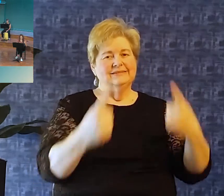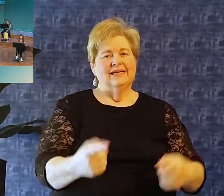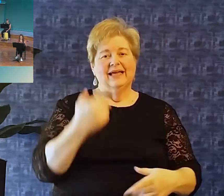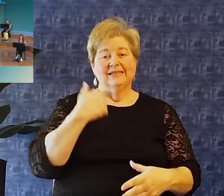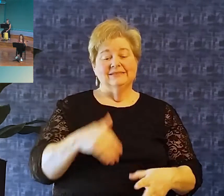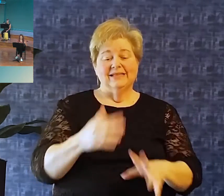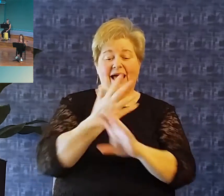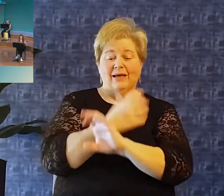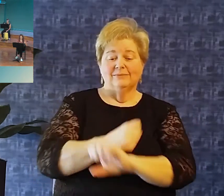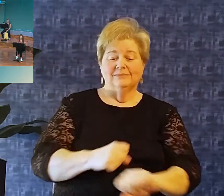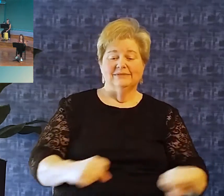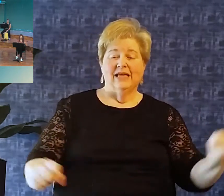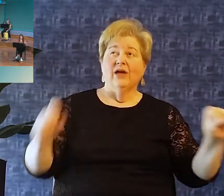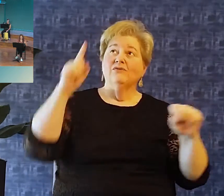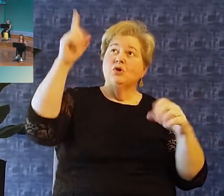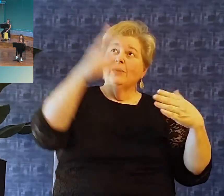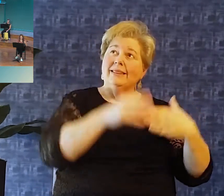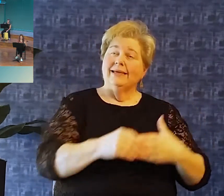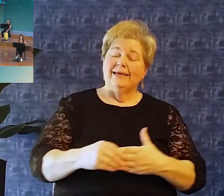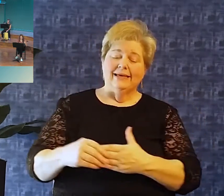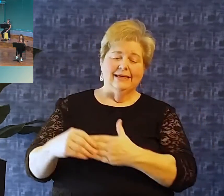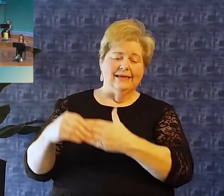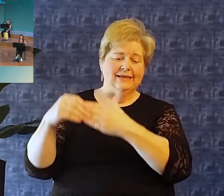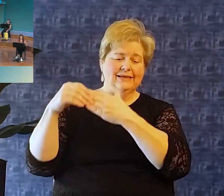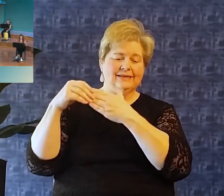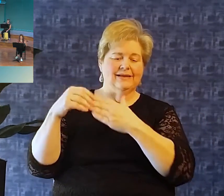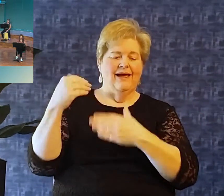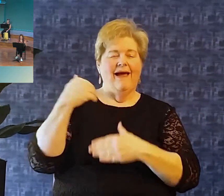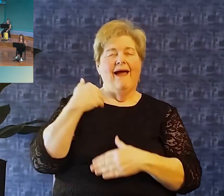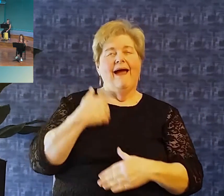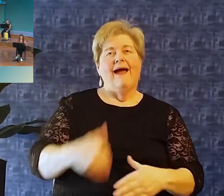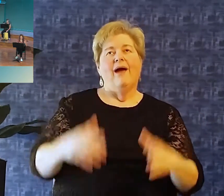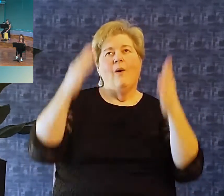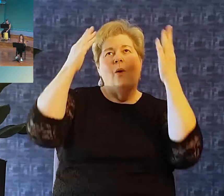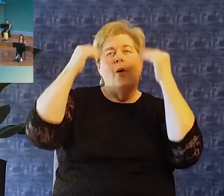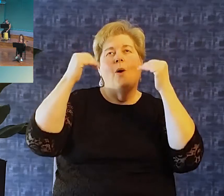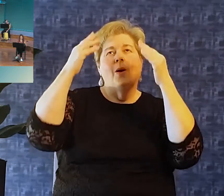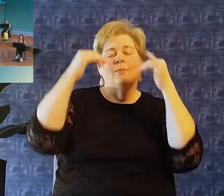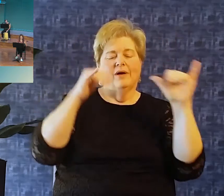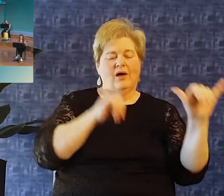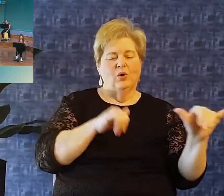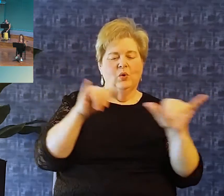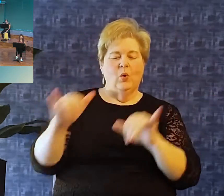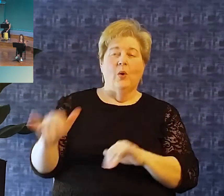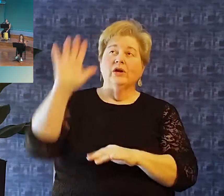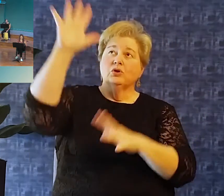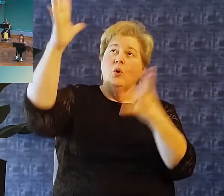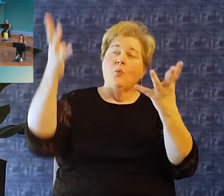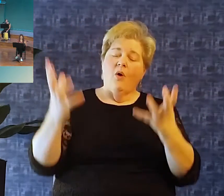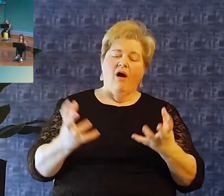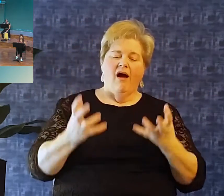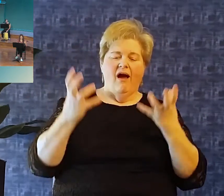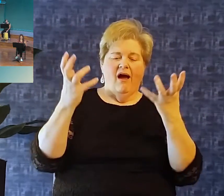Hither by thy help I come. And I hope I could